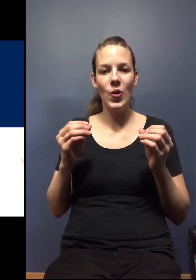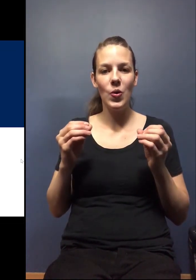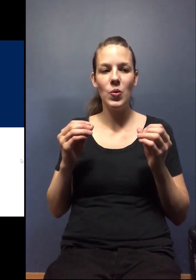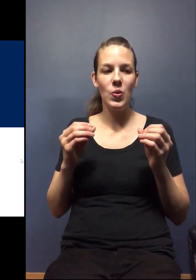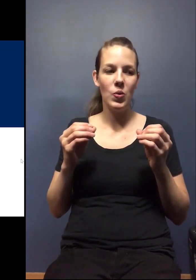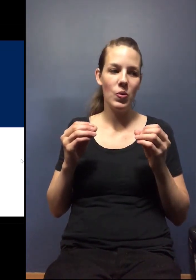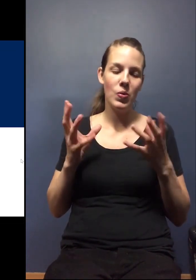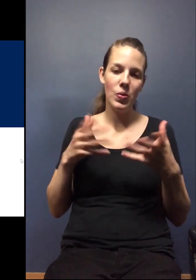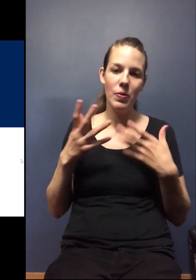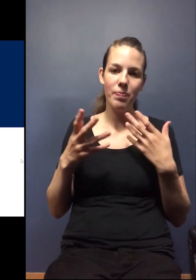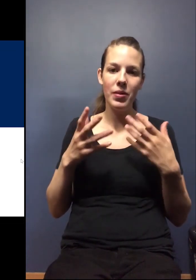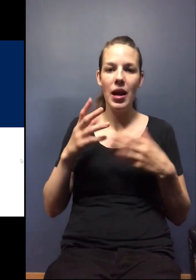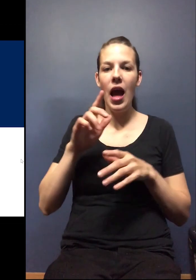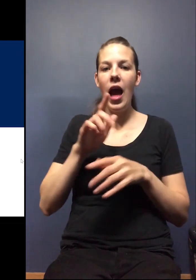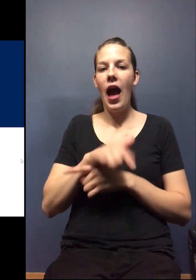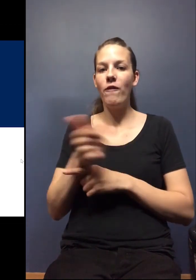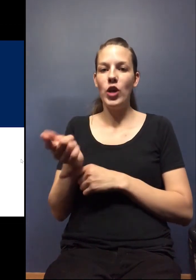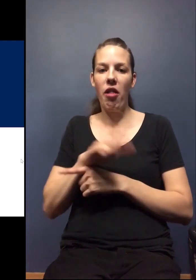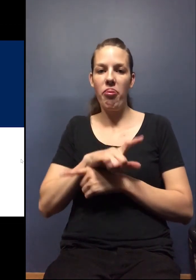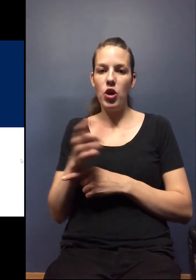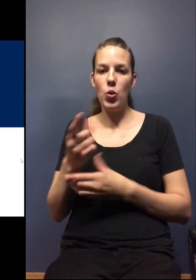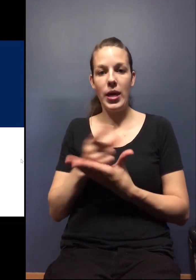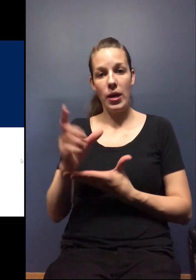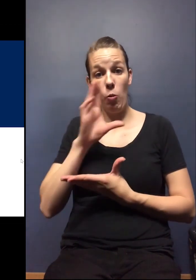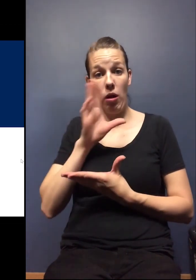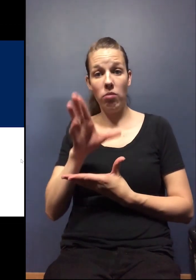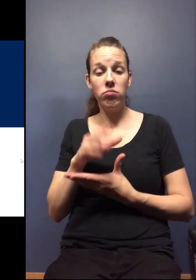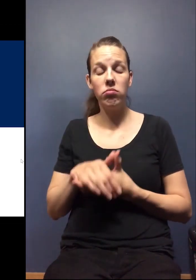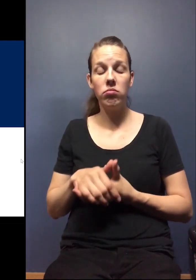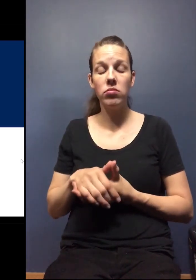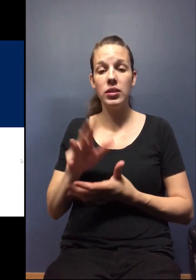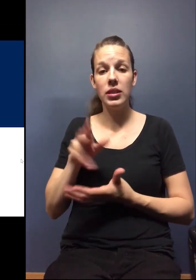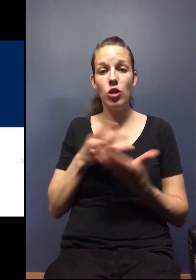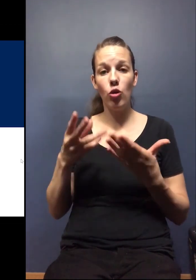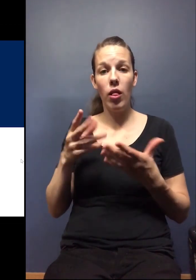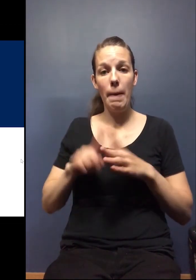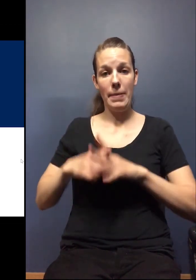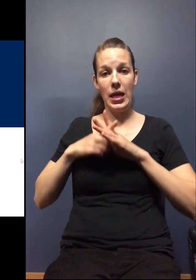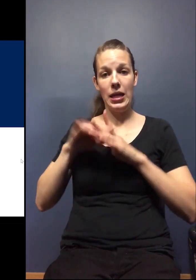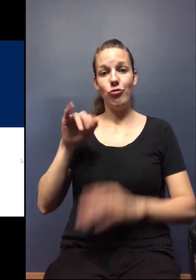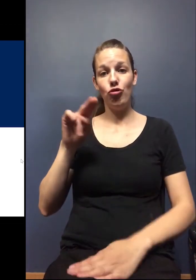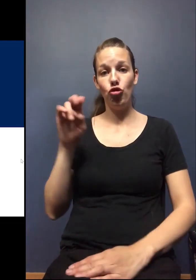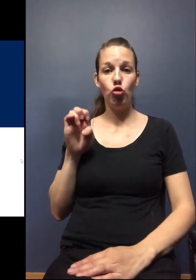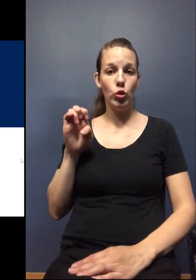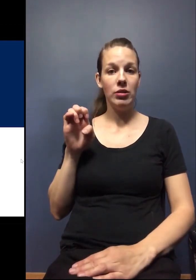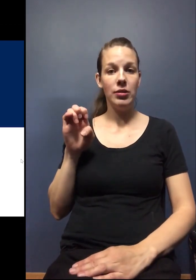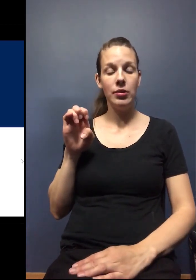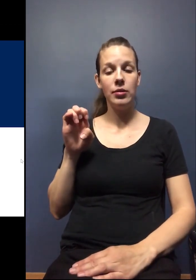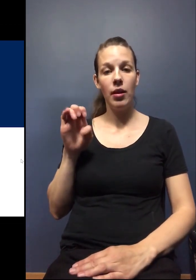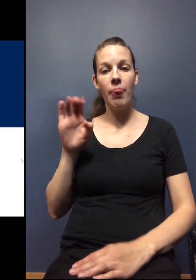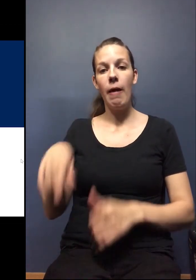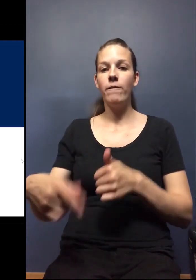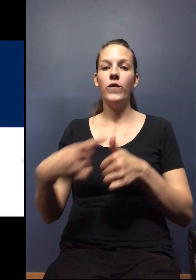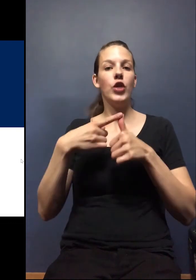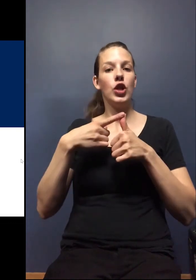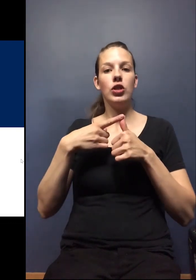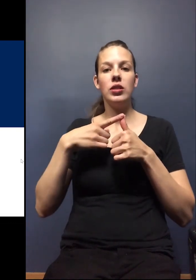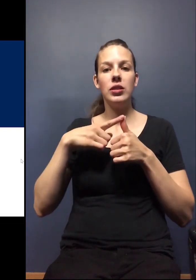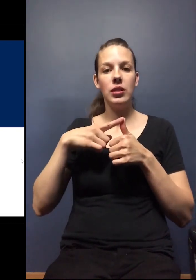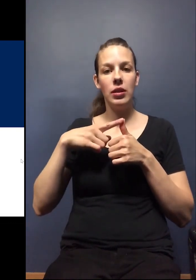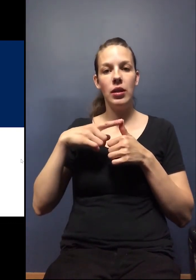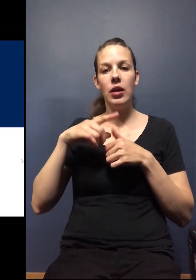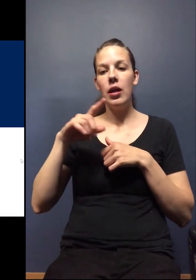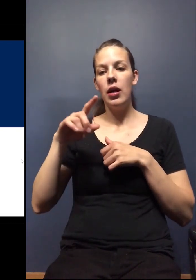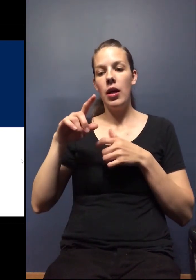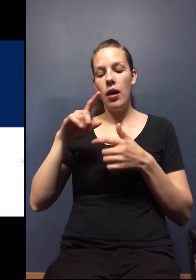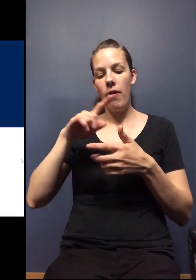to move to a every other week, um, schedule beginning in June, where we would have the first and third